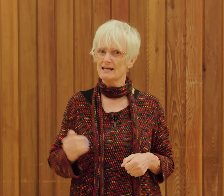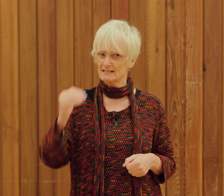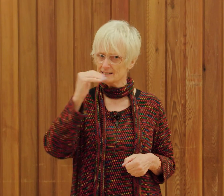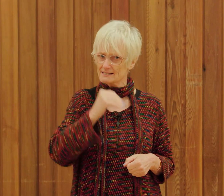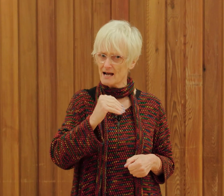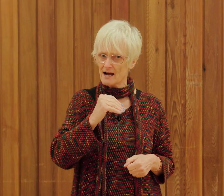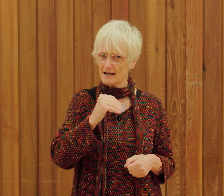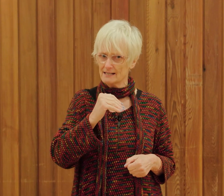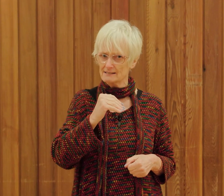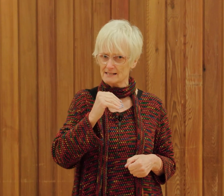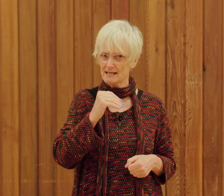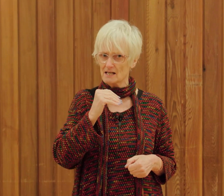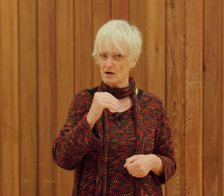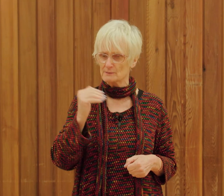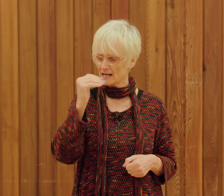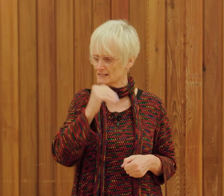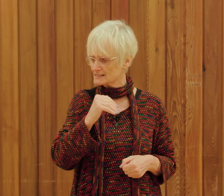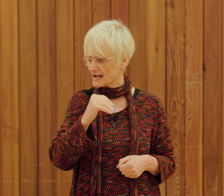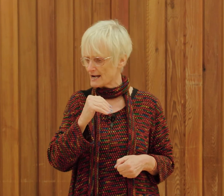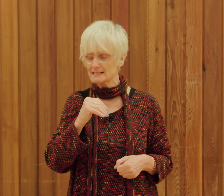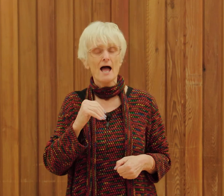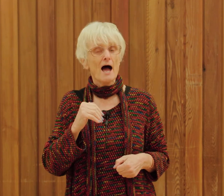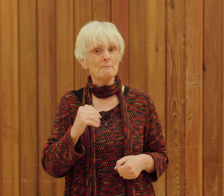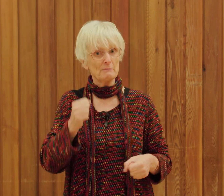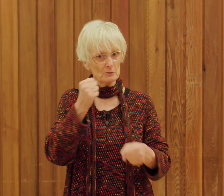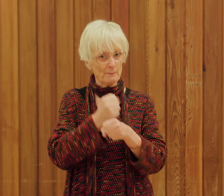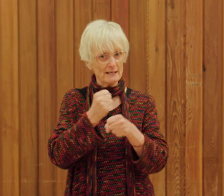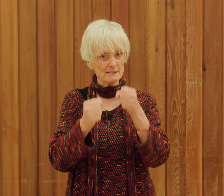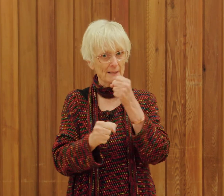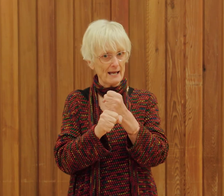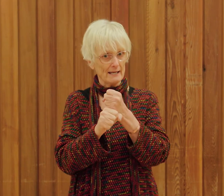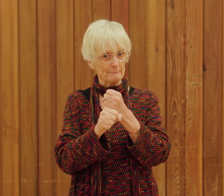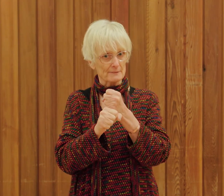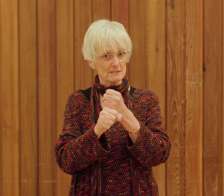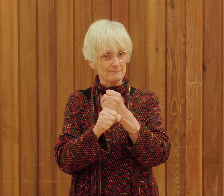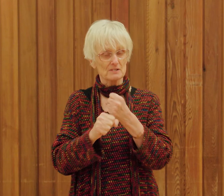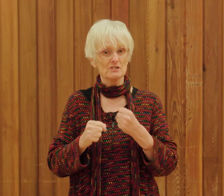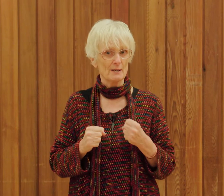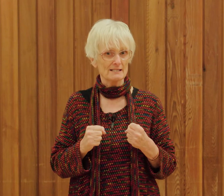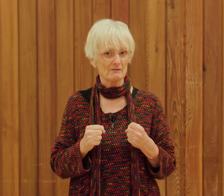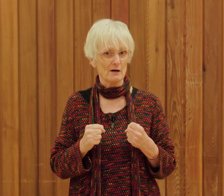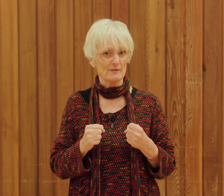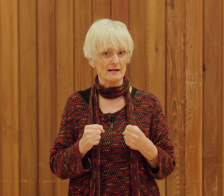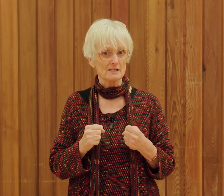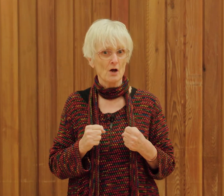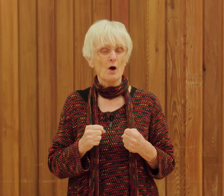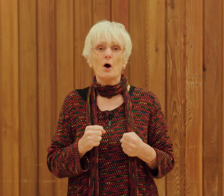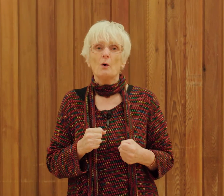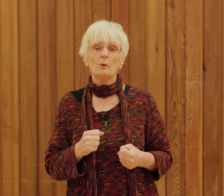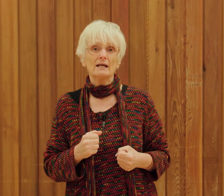inside stay at home stay inside and maybe we could play some games so let's have a go at that we